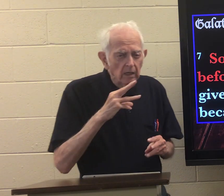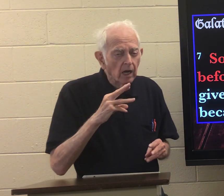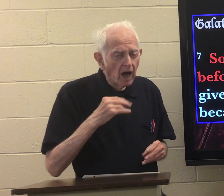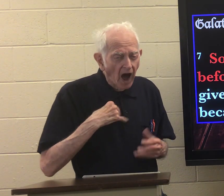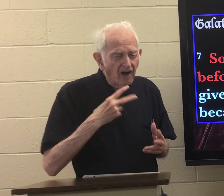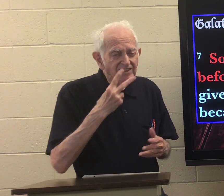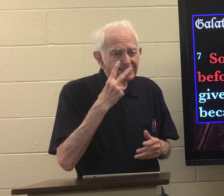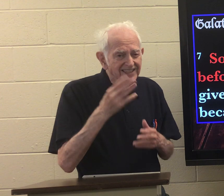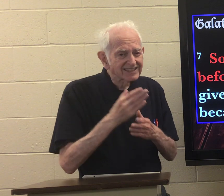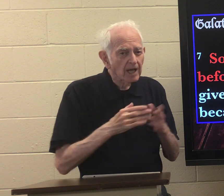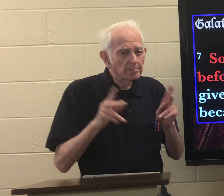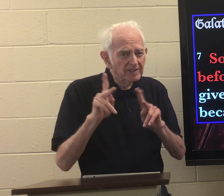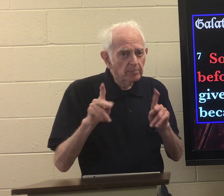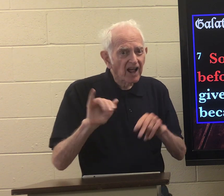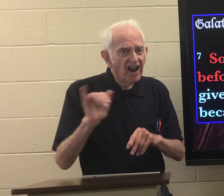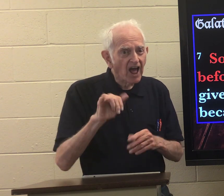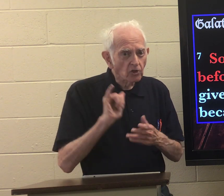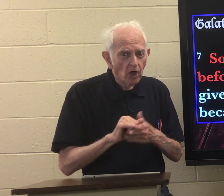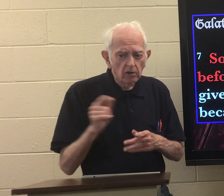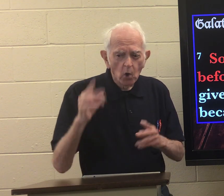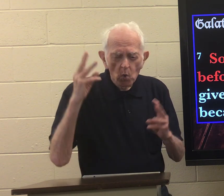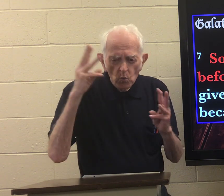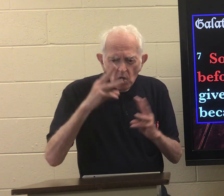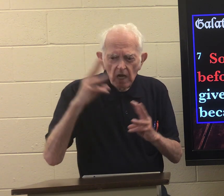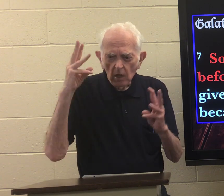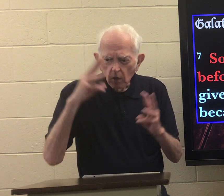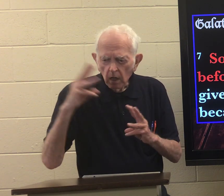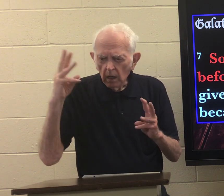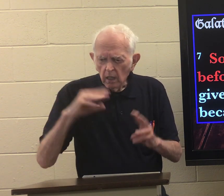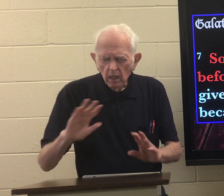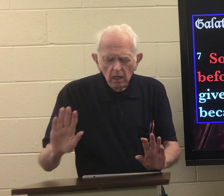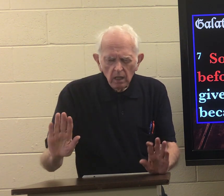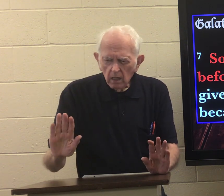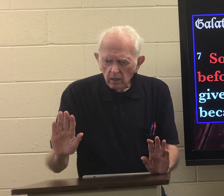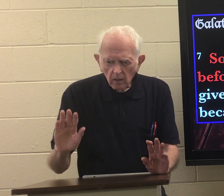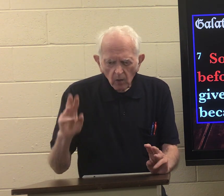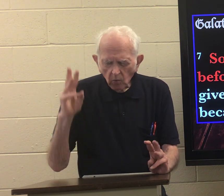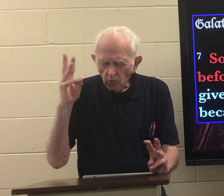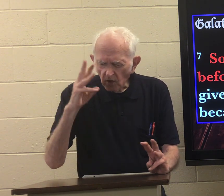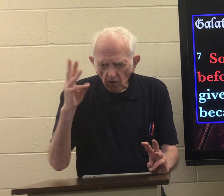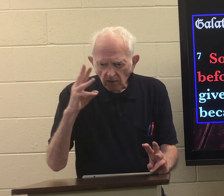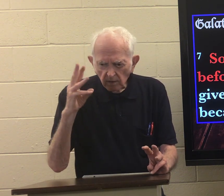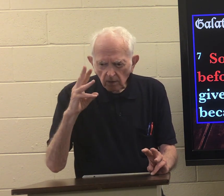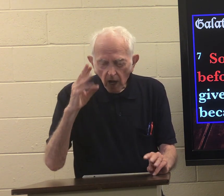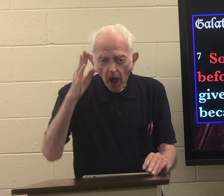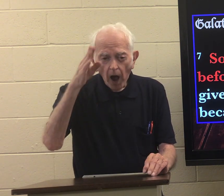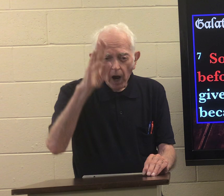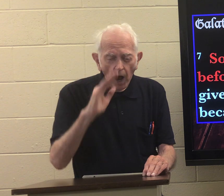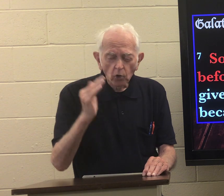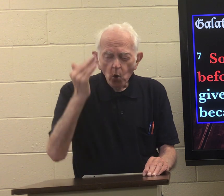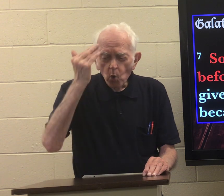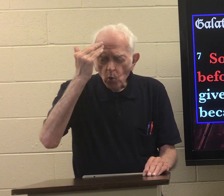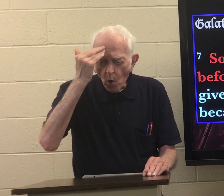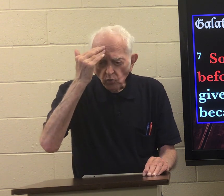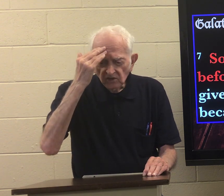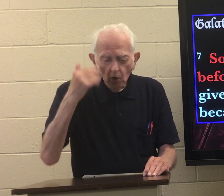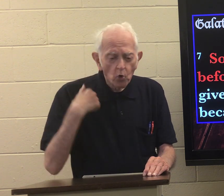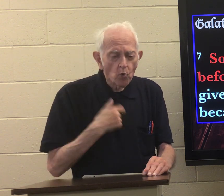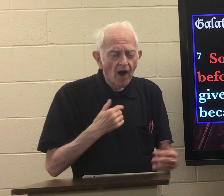I've seen some people like that who worry don't worry God knows